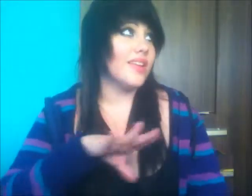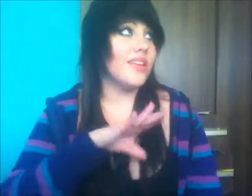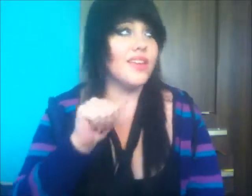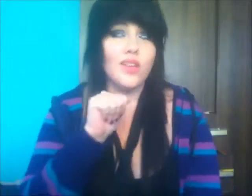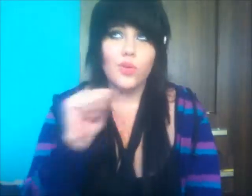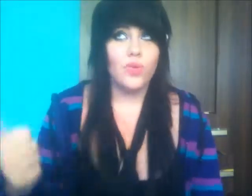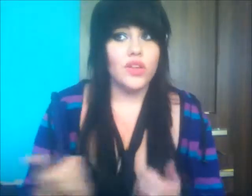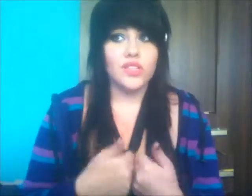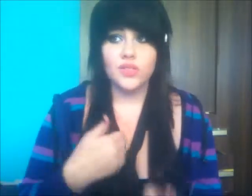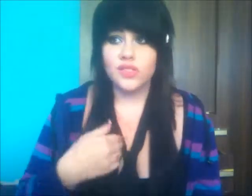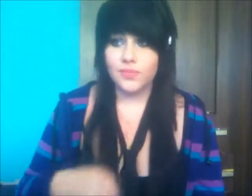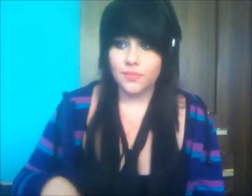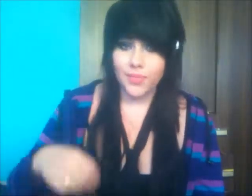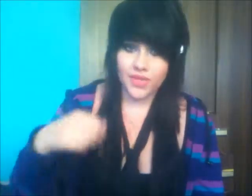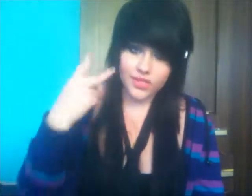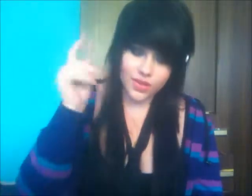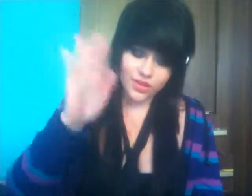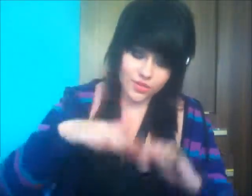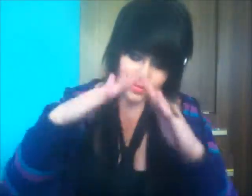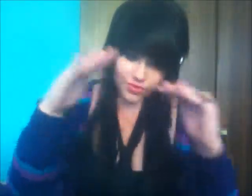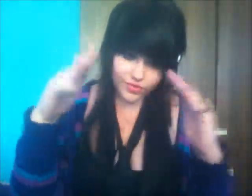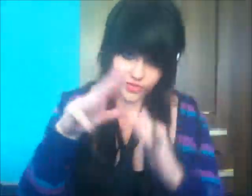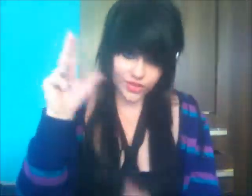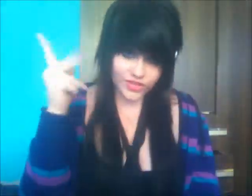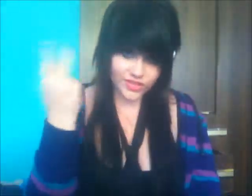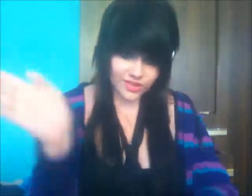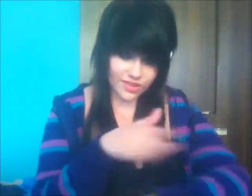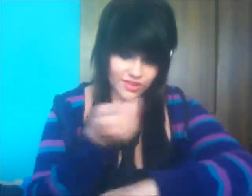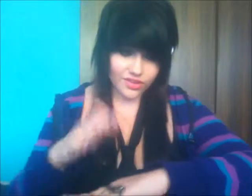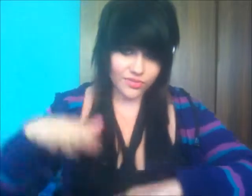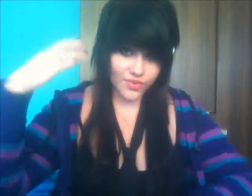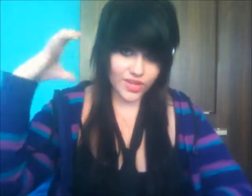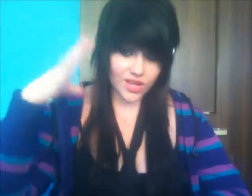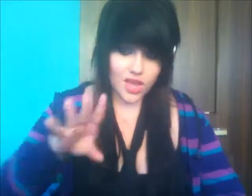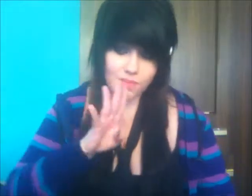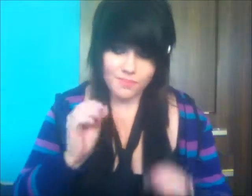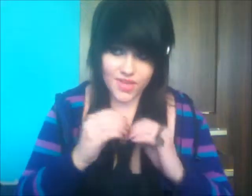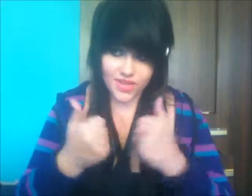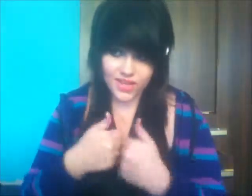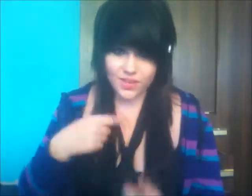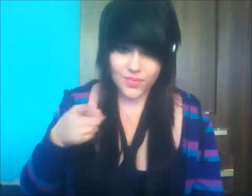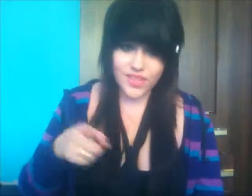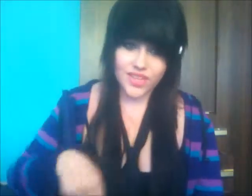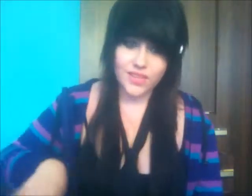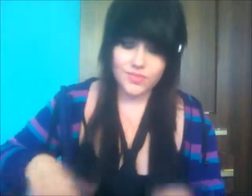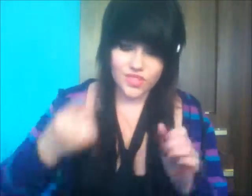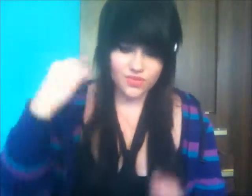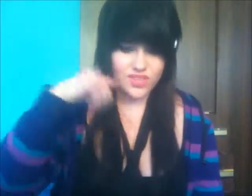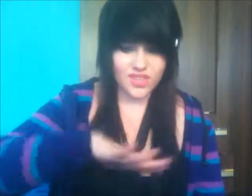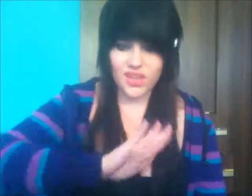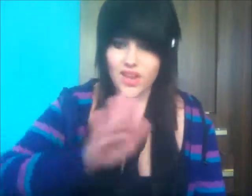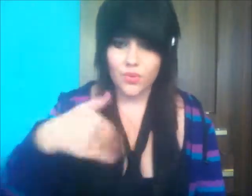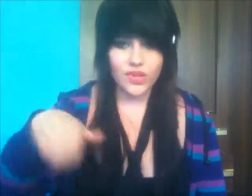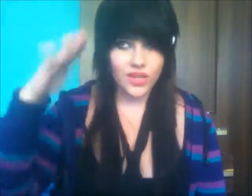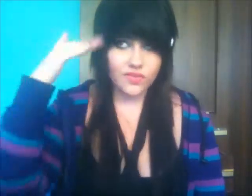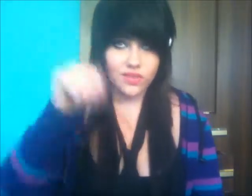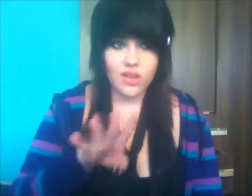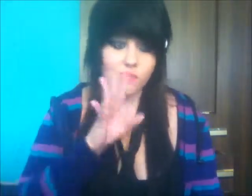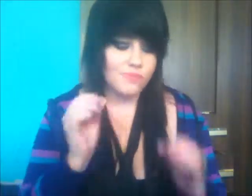out And it wasn't with something on the roof, but it's all on the radio Maybe now it's in, makes you think that I would never know